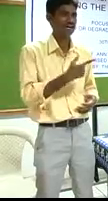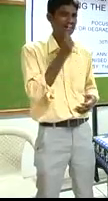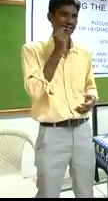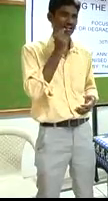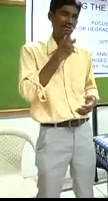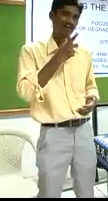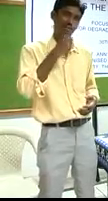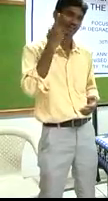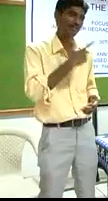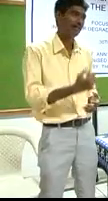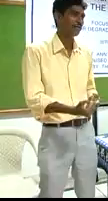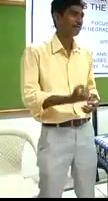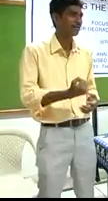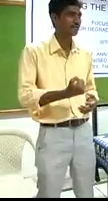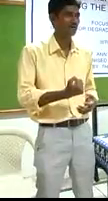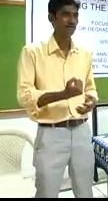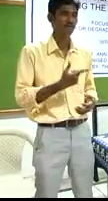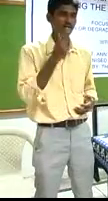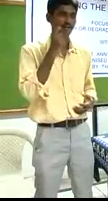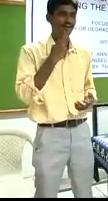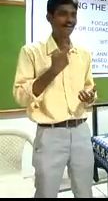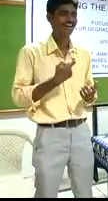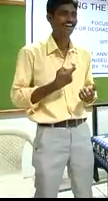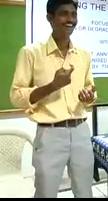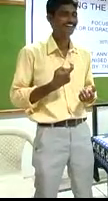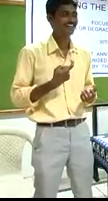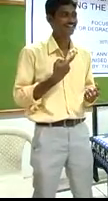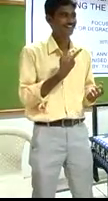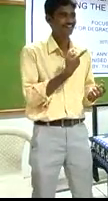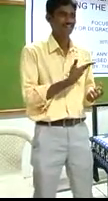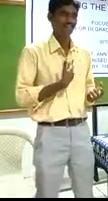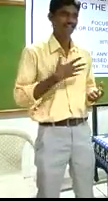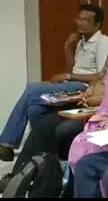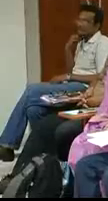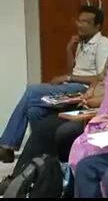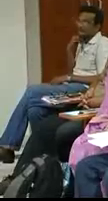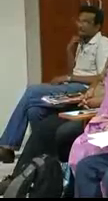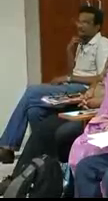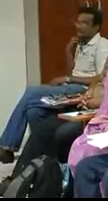to this state that now we don't know how to get rid of it.